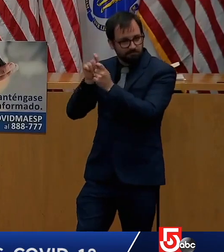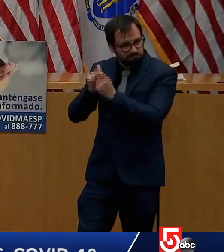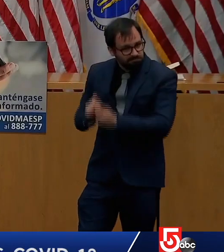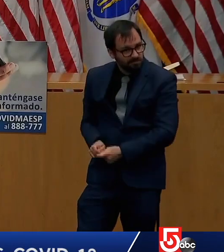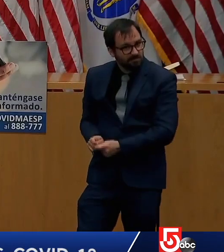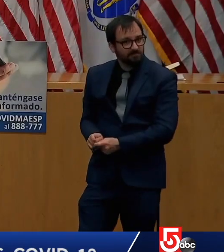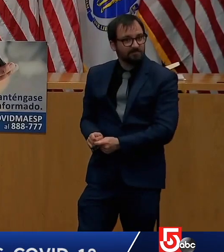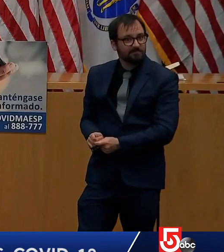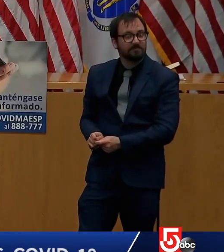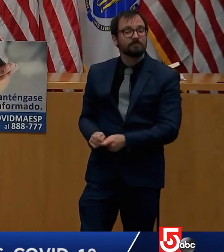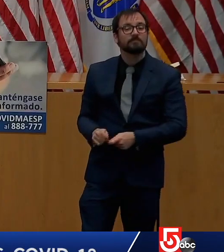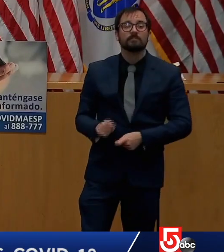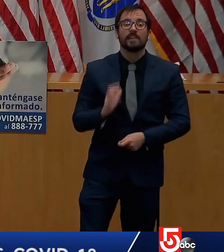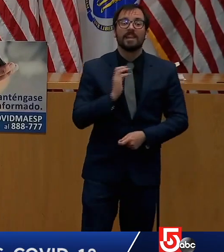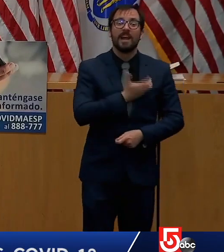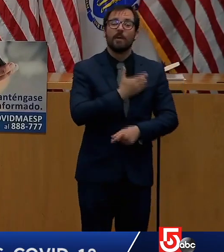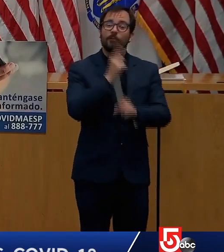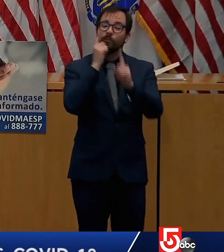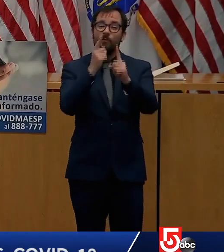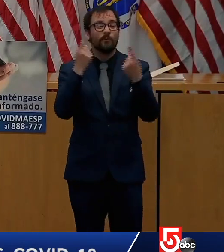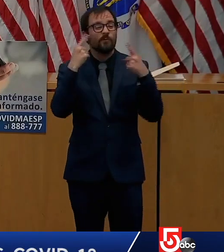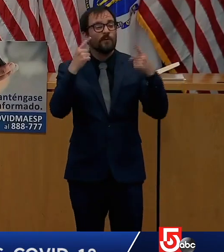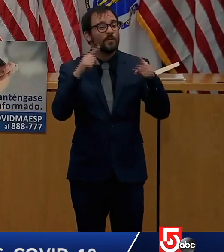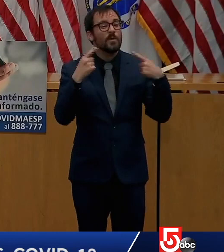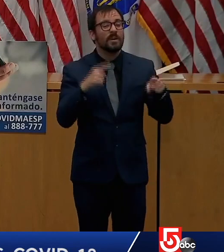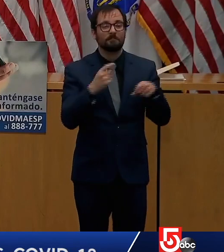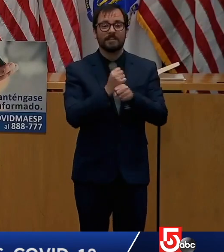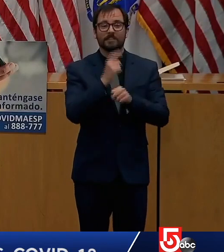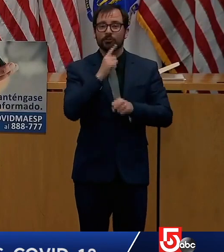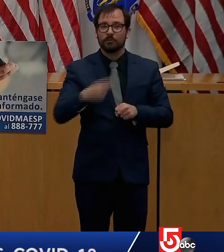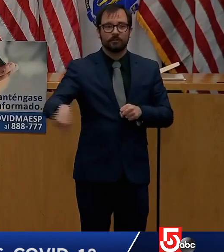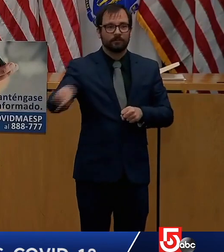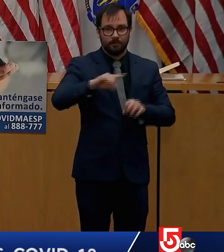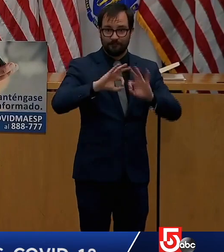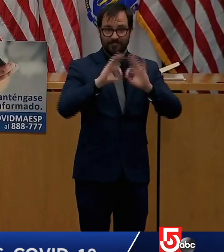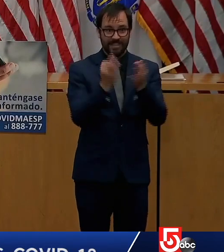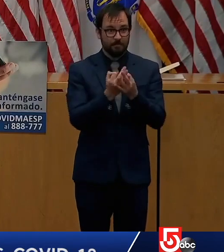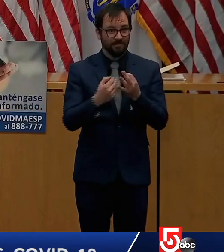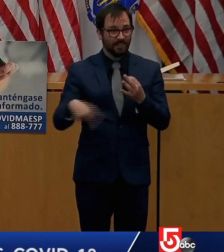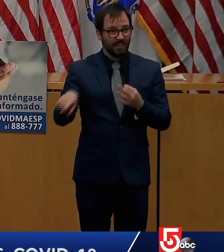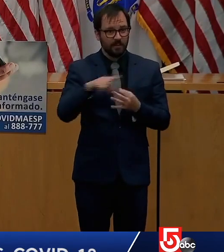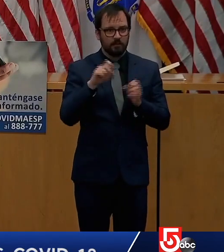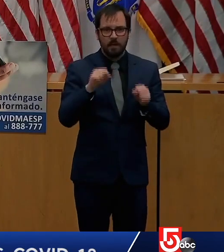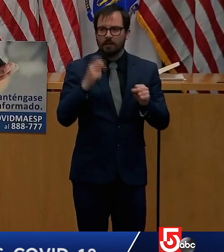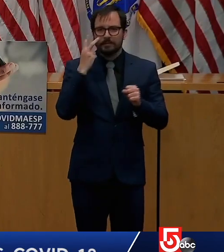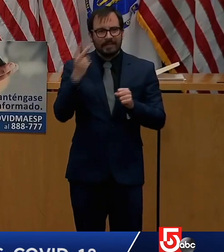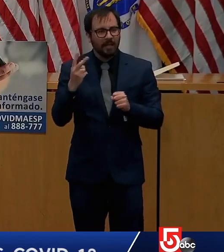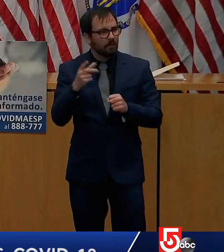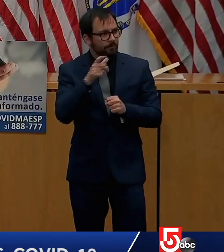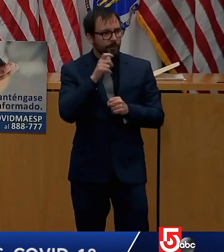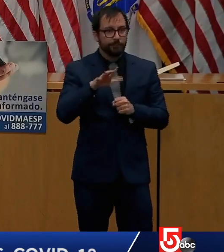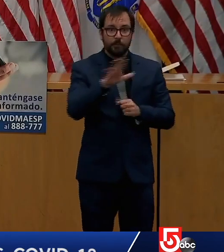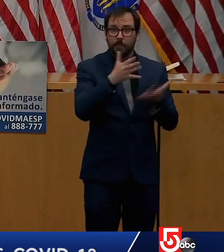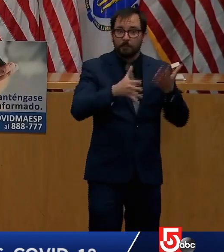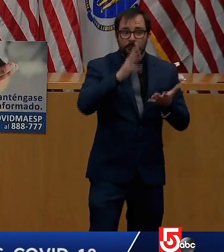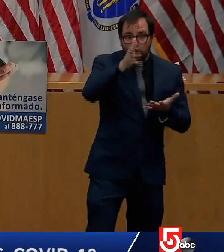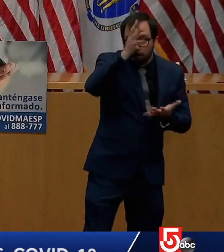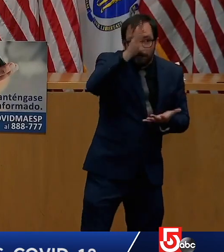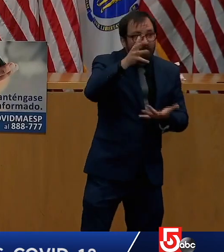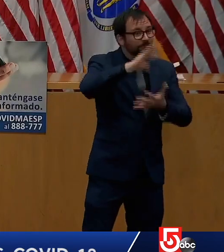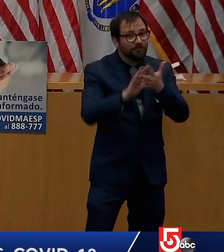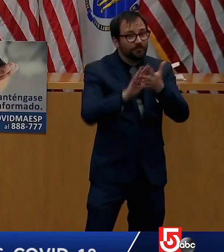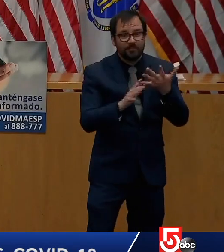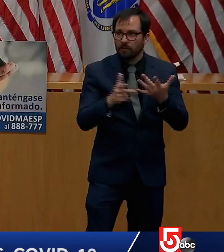ones have consistent access to information. Additionally, based on questions to the Family Resource Line, we've created